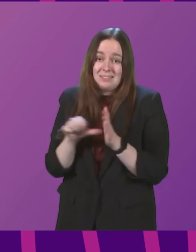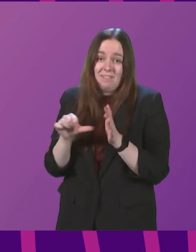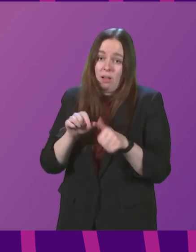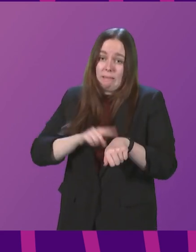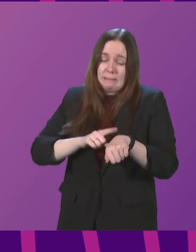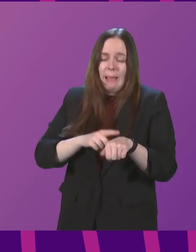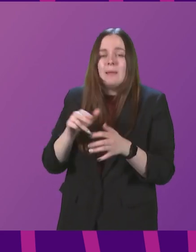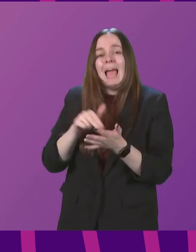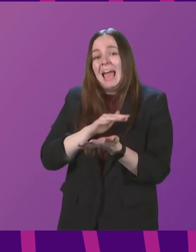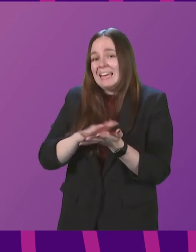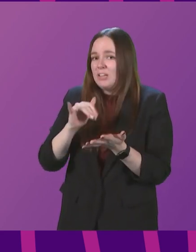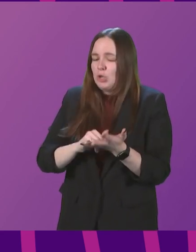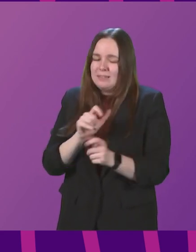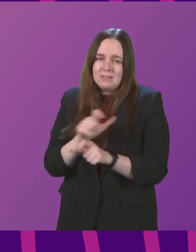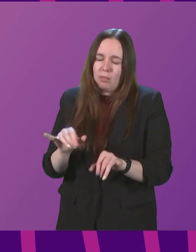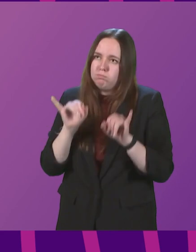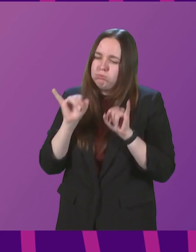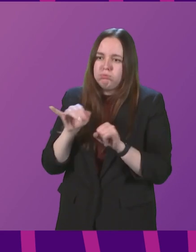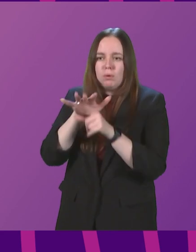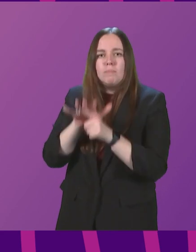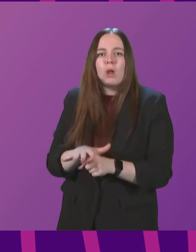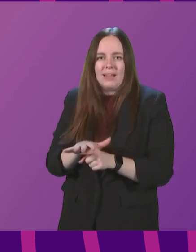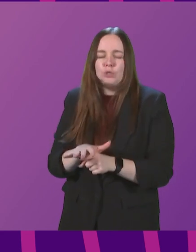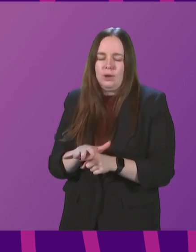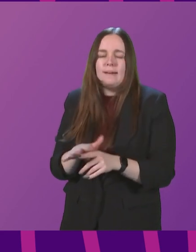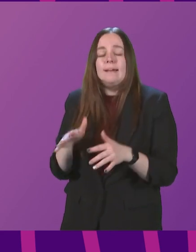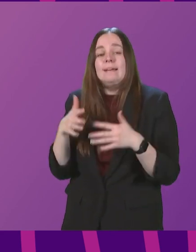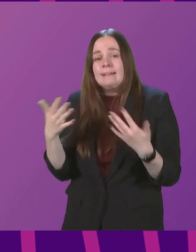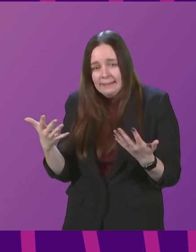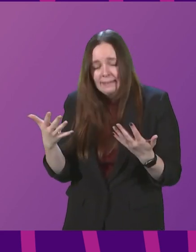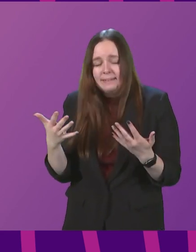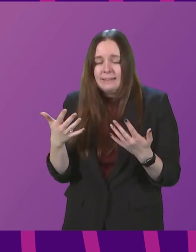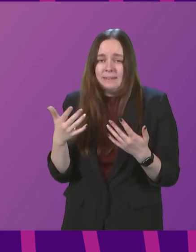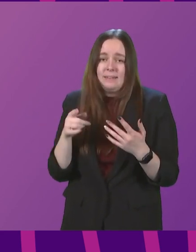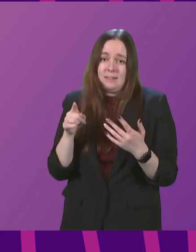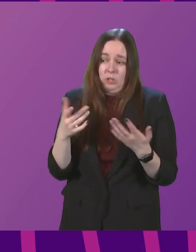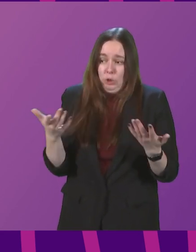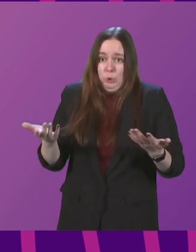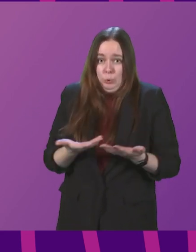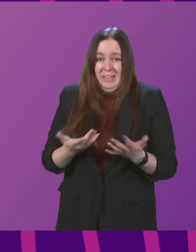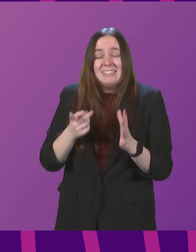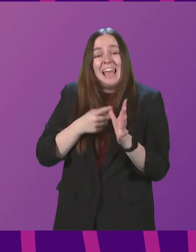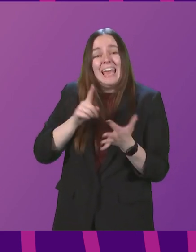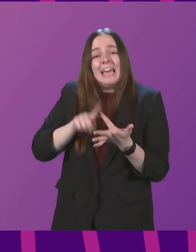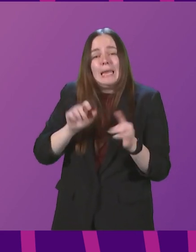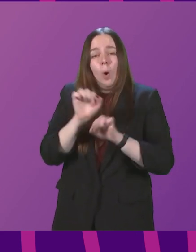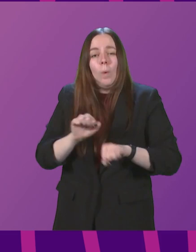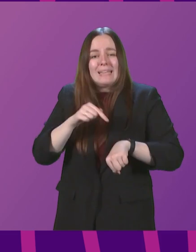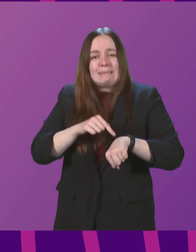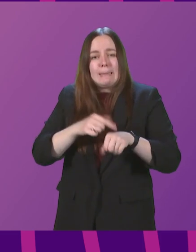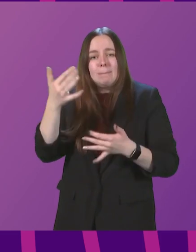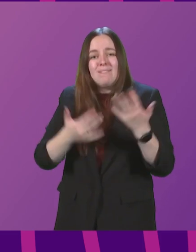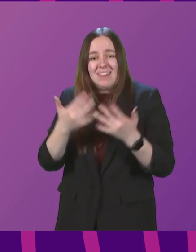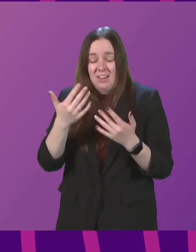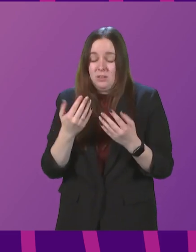NHS does remain under very significant pressure. Indeed, as is reflected in today's A&E waiting time figures, the